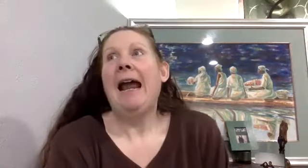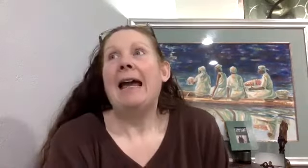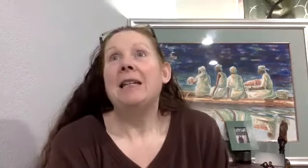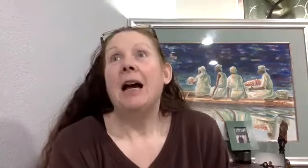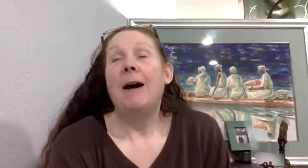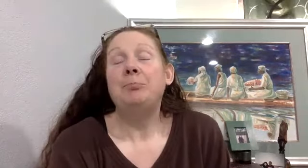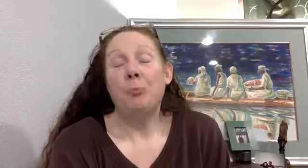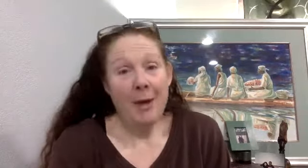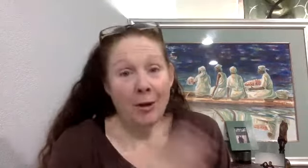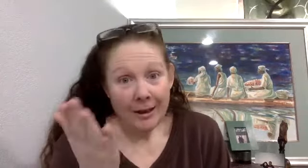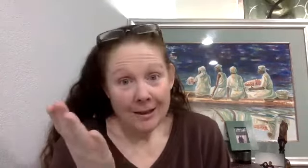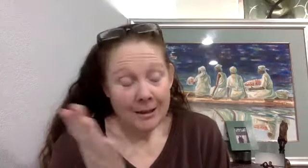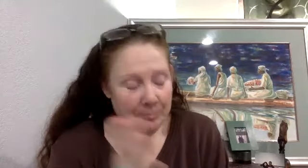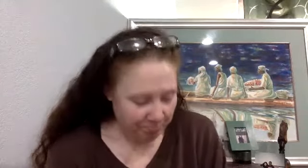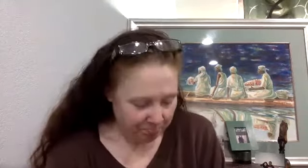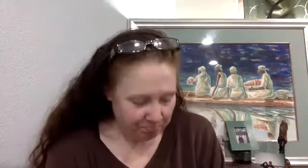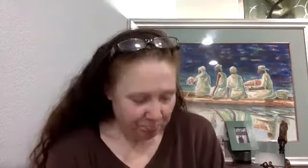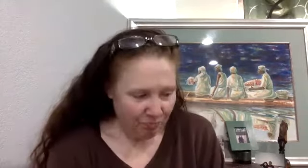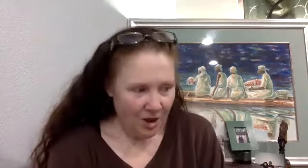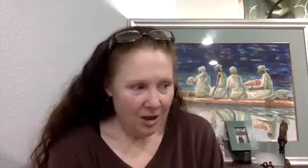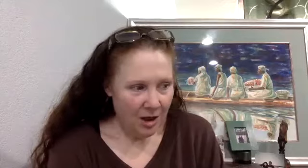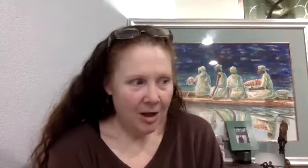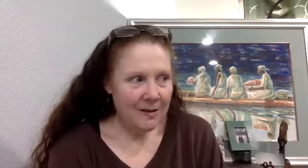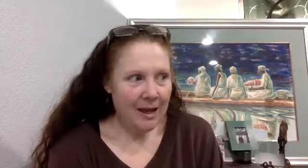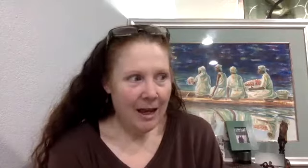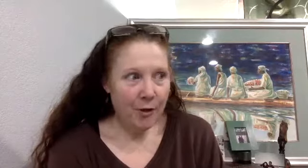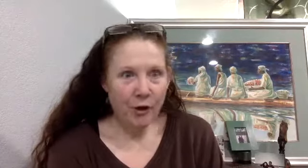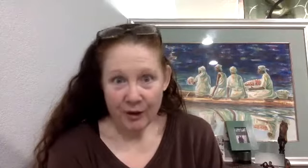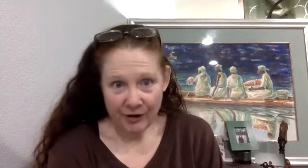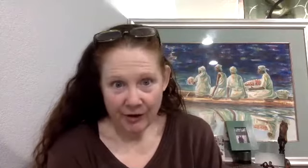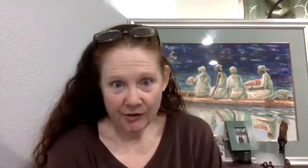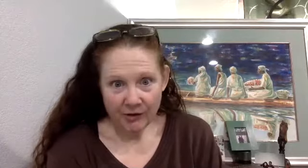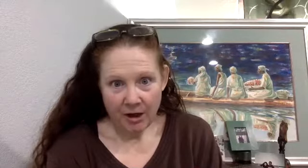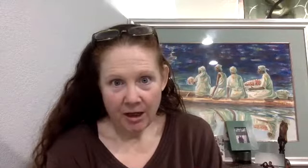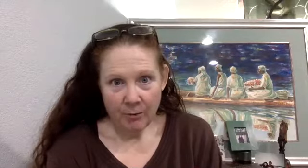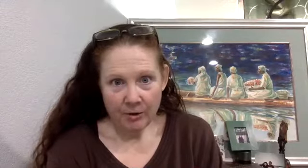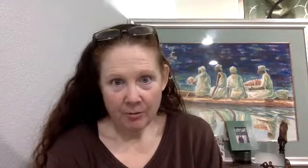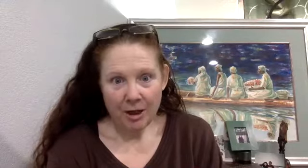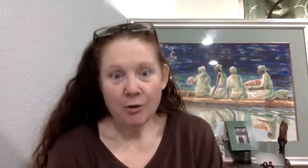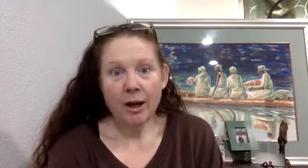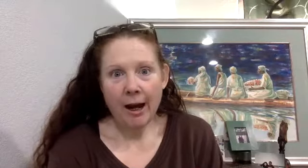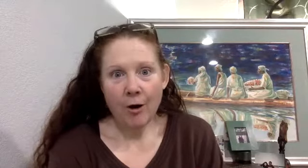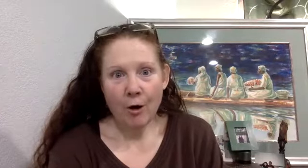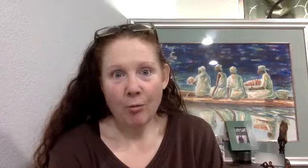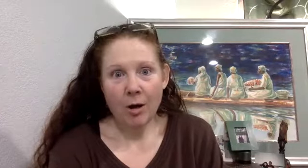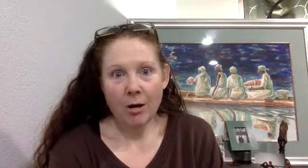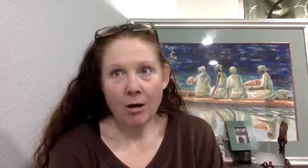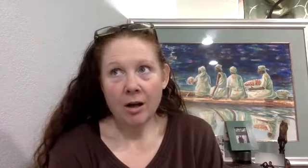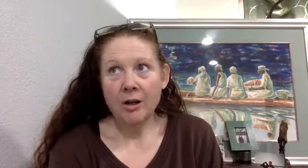And we met on LinkedIn, young onset at 36. He was committed to a care home a year